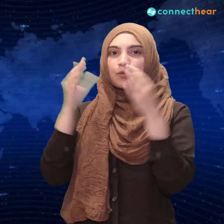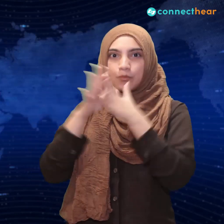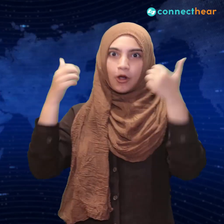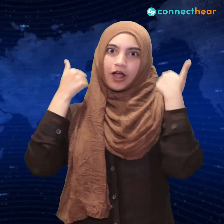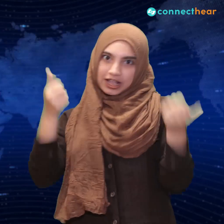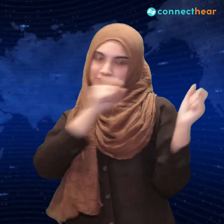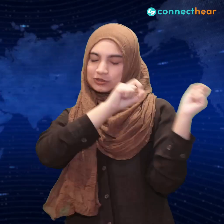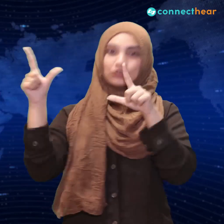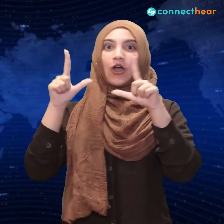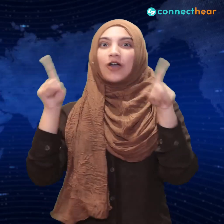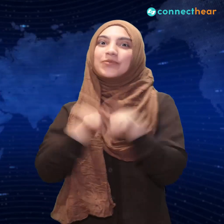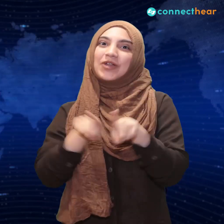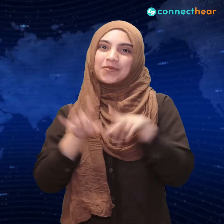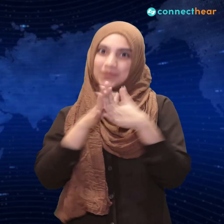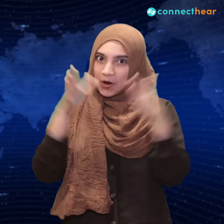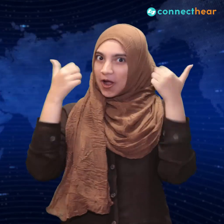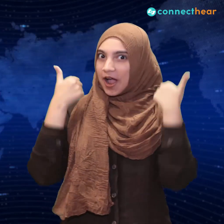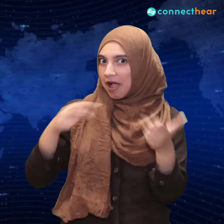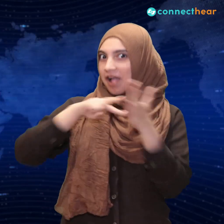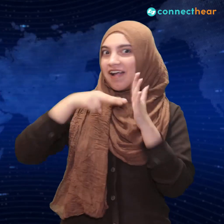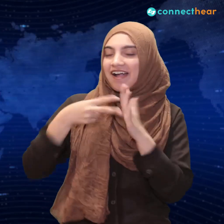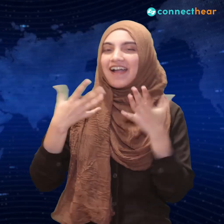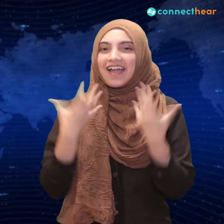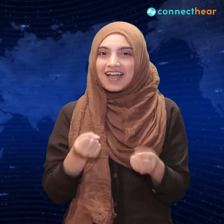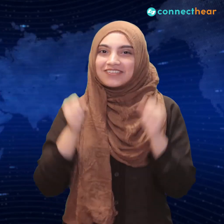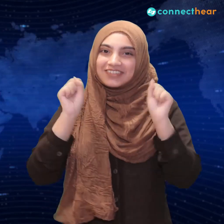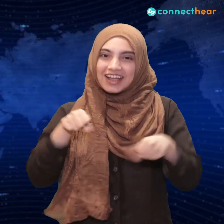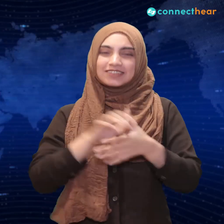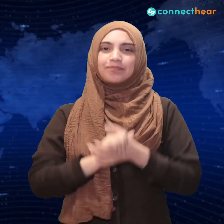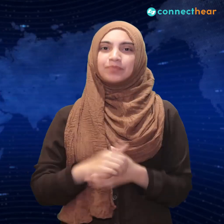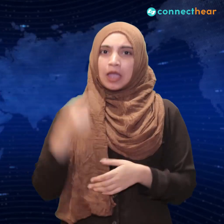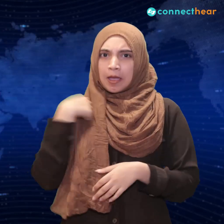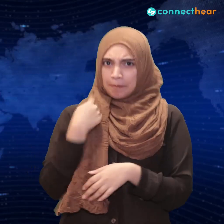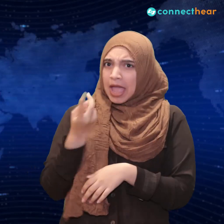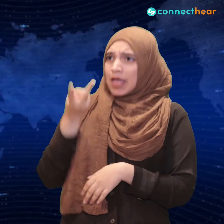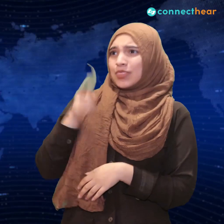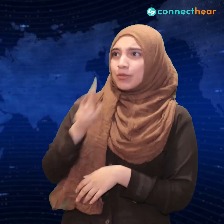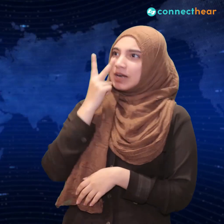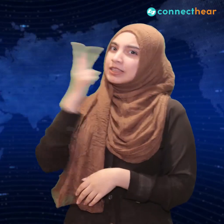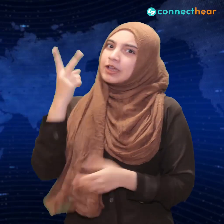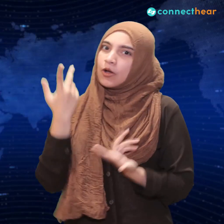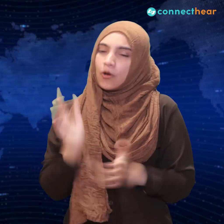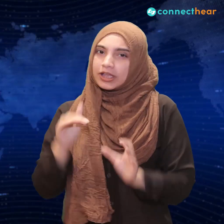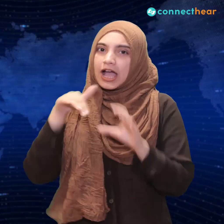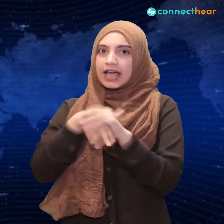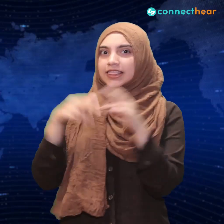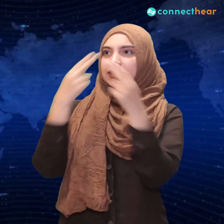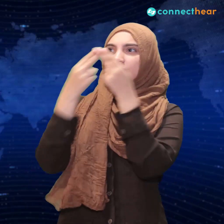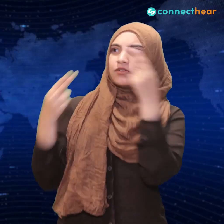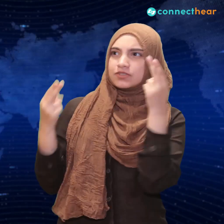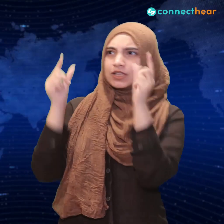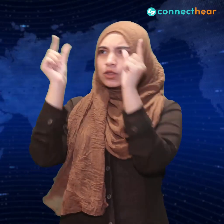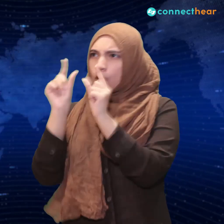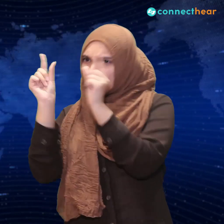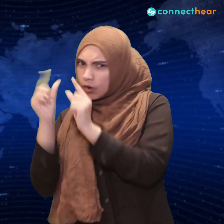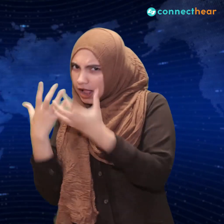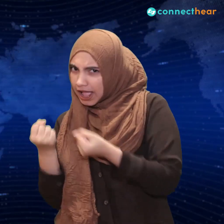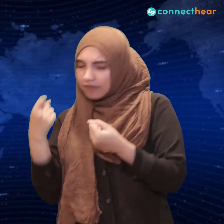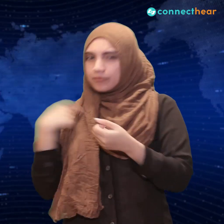quite shocking, I actually rewatched it again and noticed some cool new details that I'd like to share with you guys. So in case it isn't